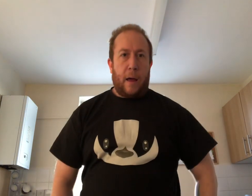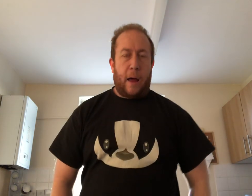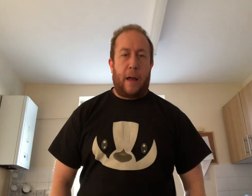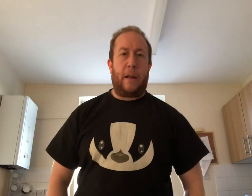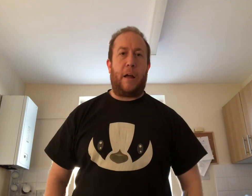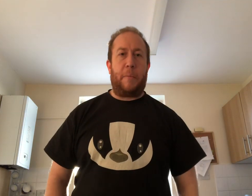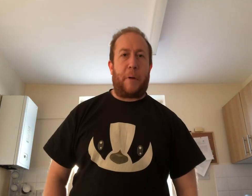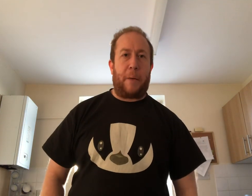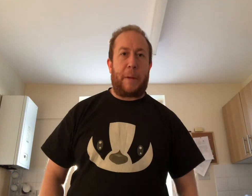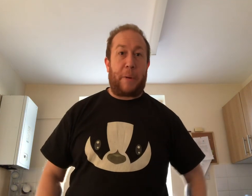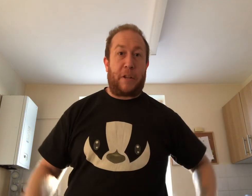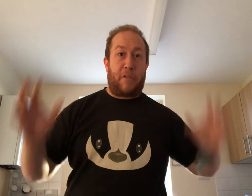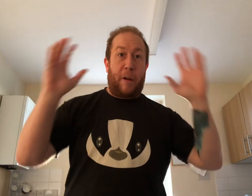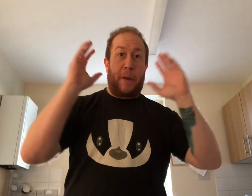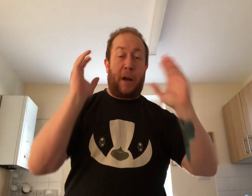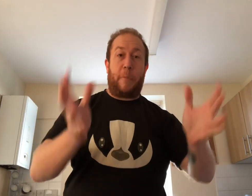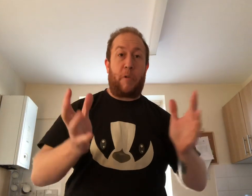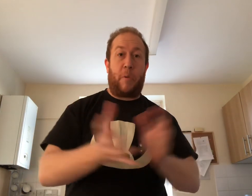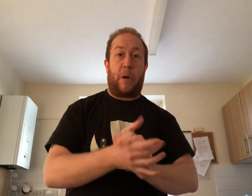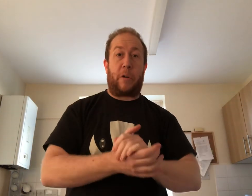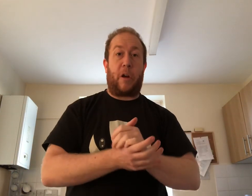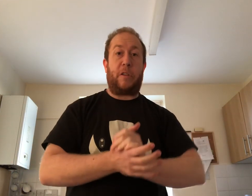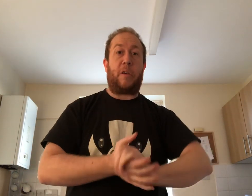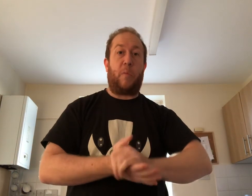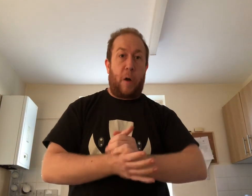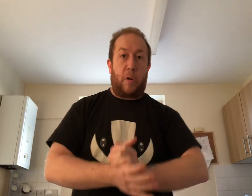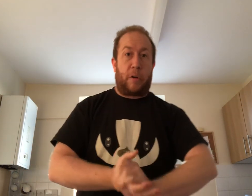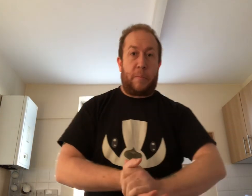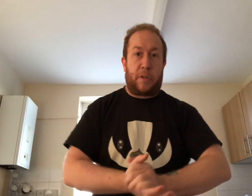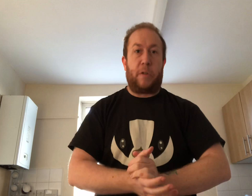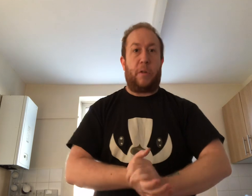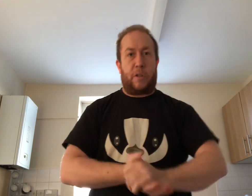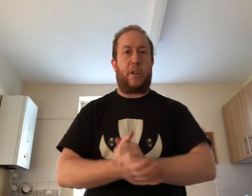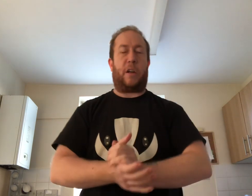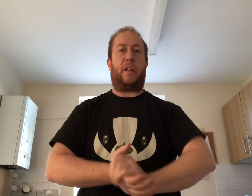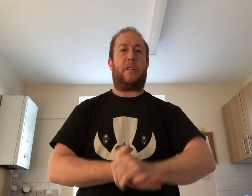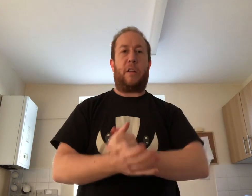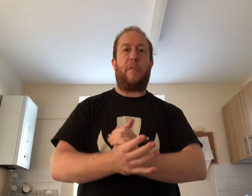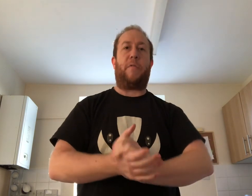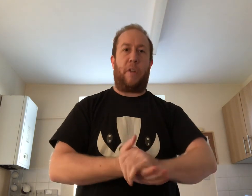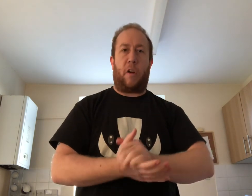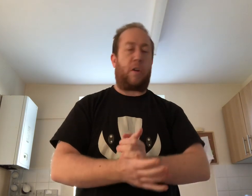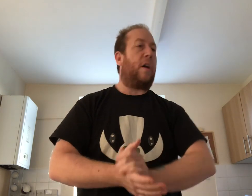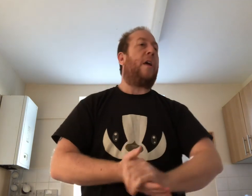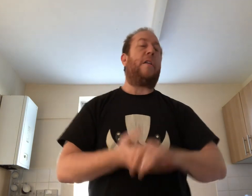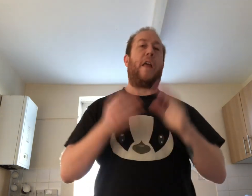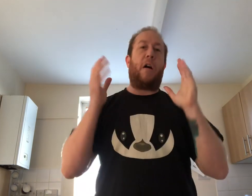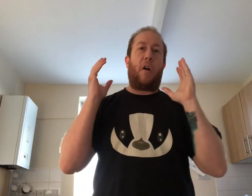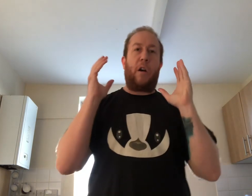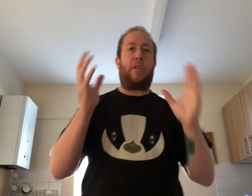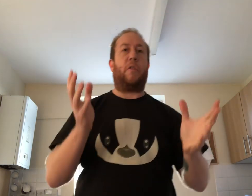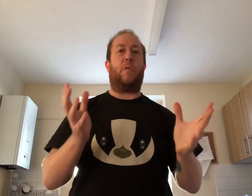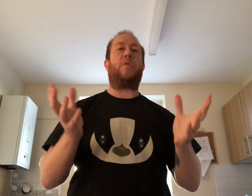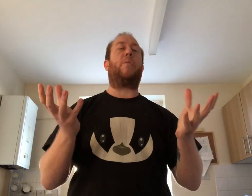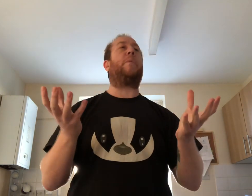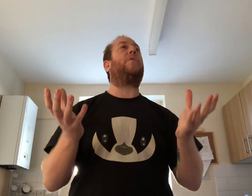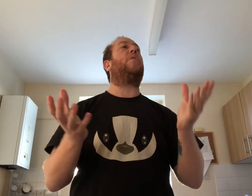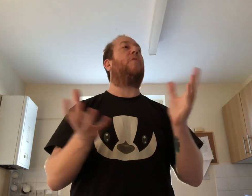hello Barmy Badger Army I hope you're all well guys welcome to today's vlog now I thought we would do a